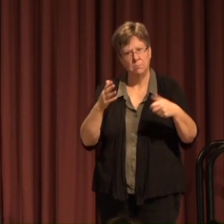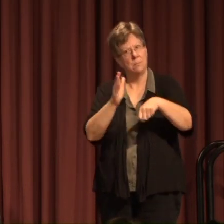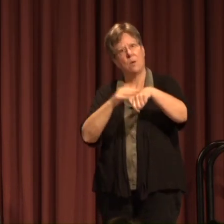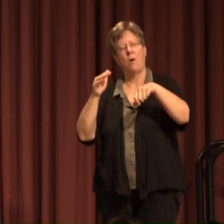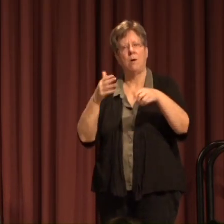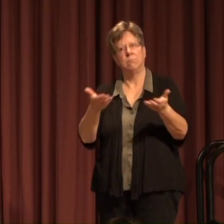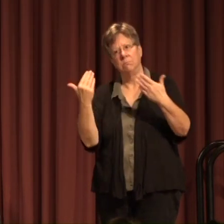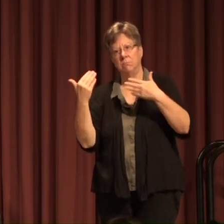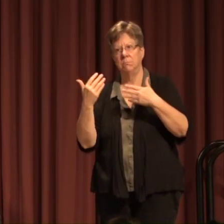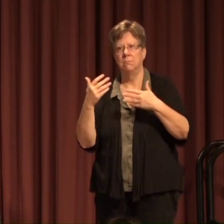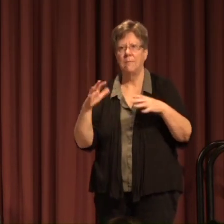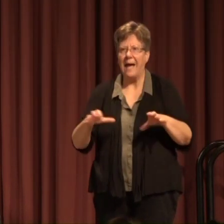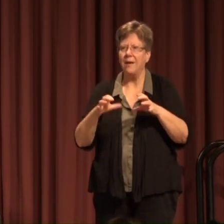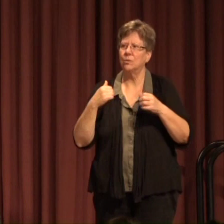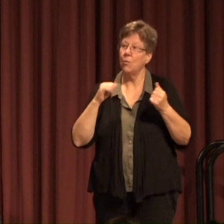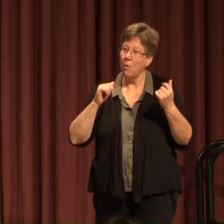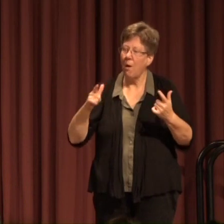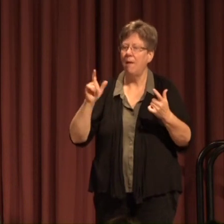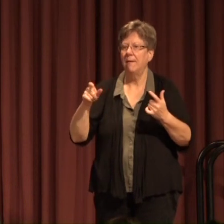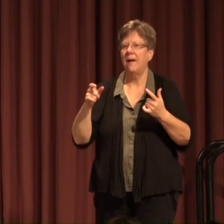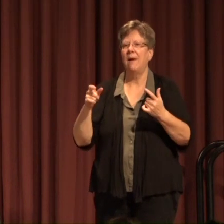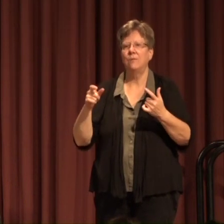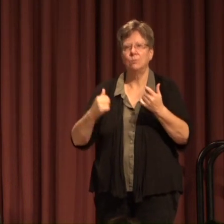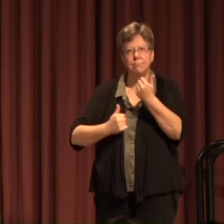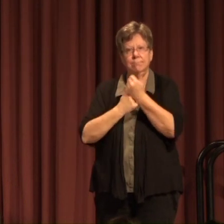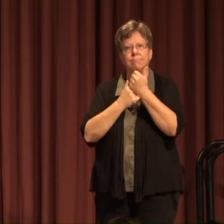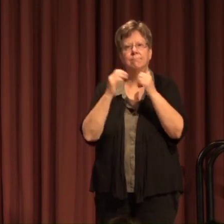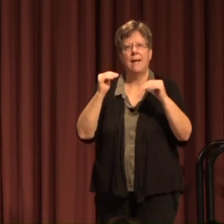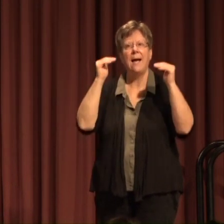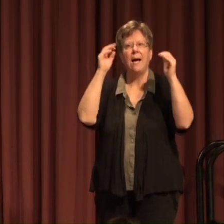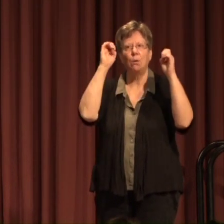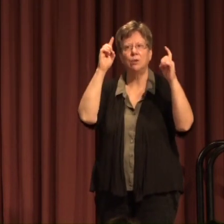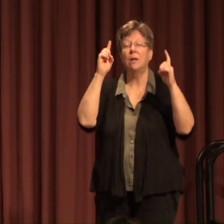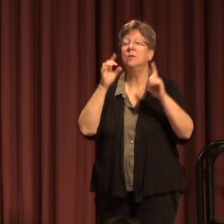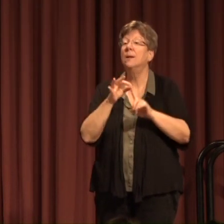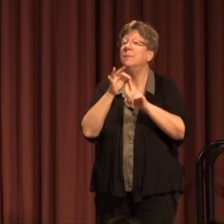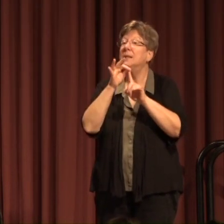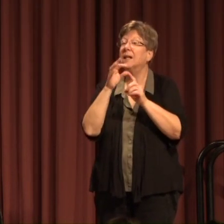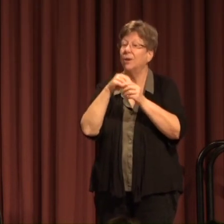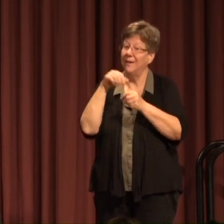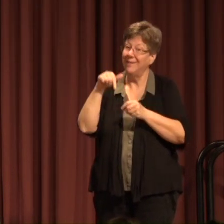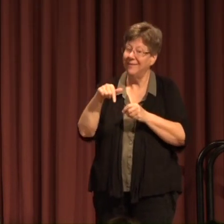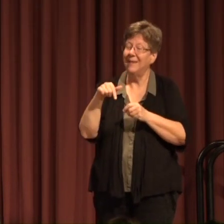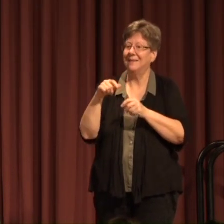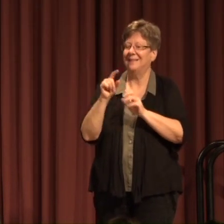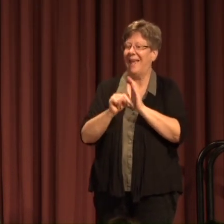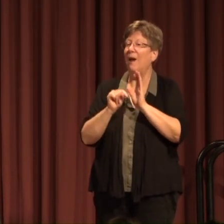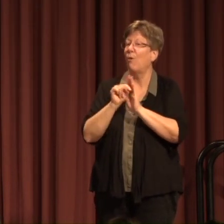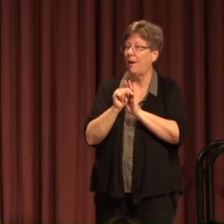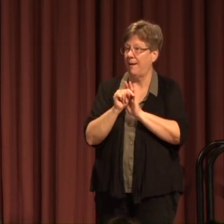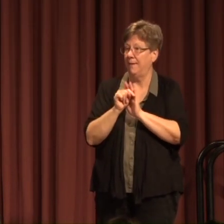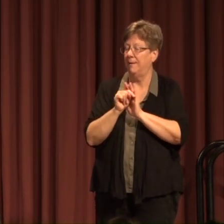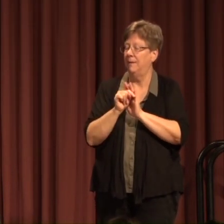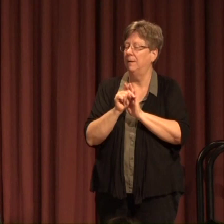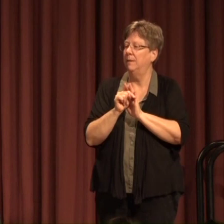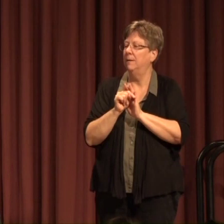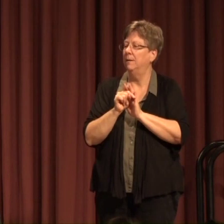We all have to stand up For higher education Particularly in this era In which